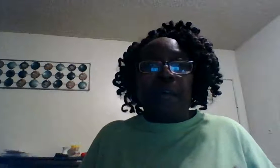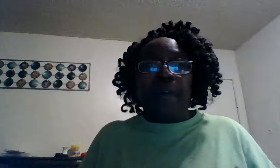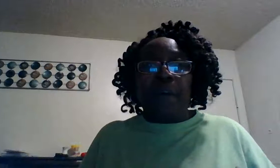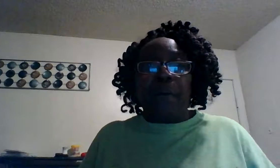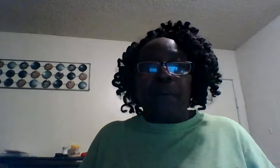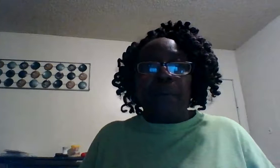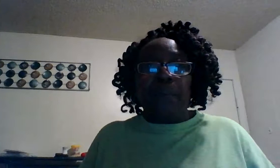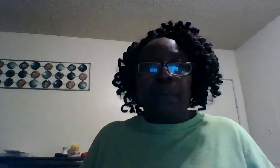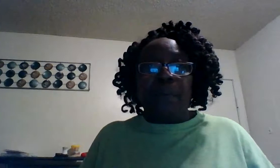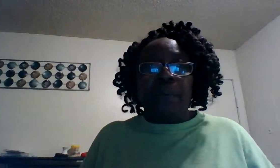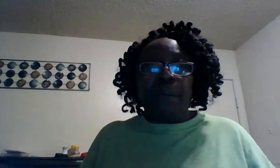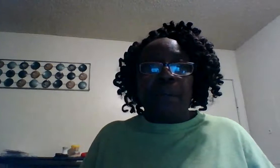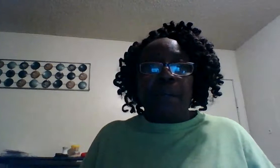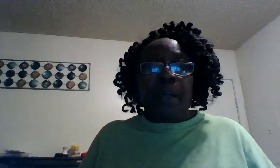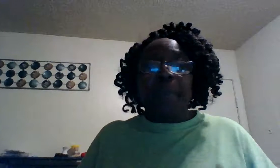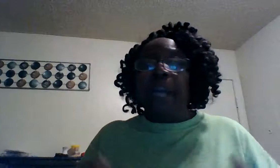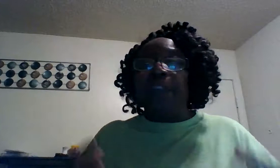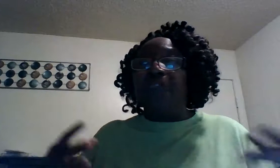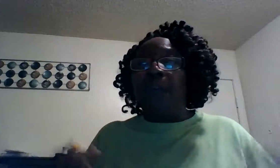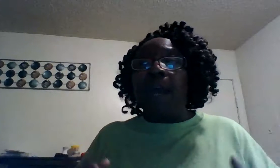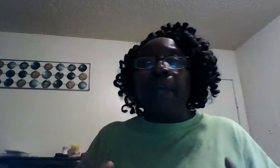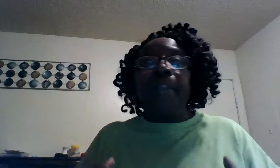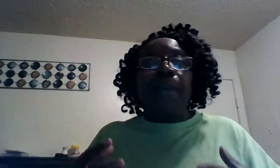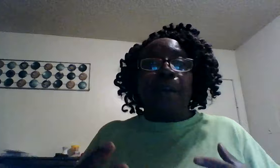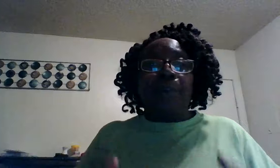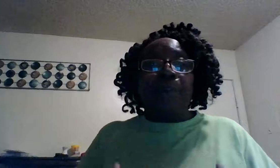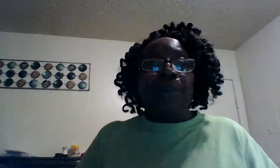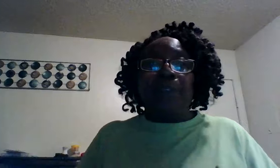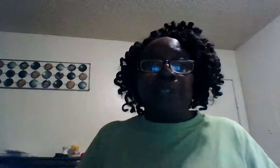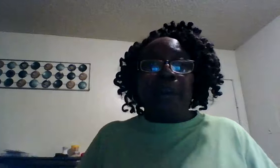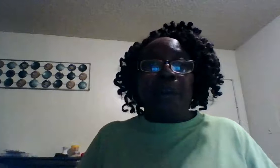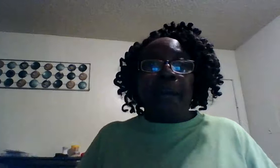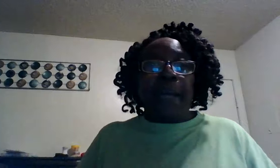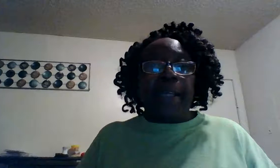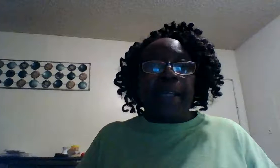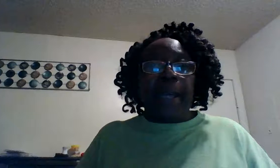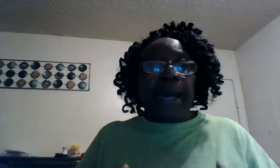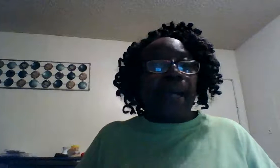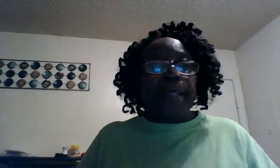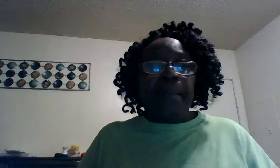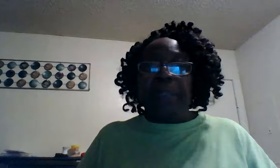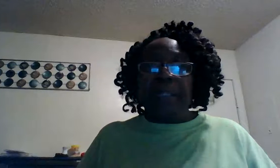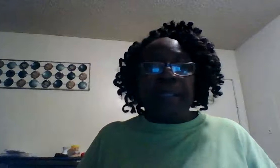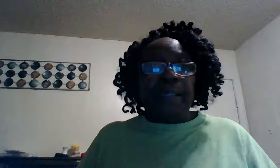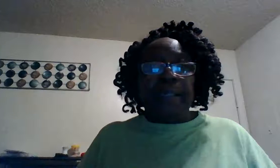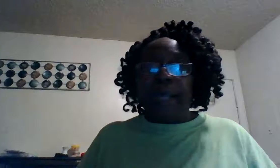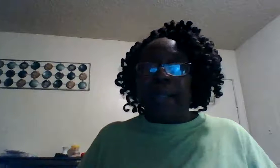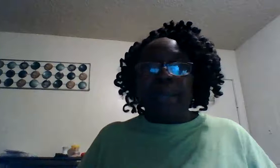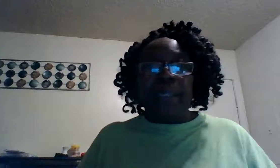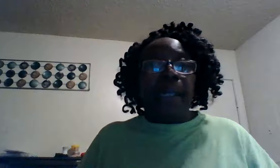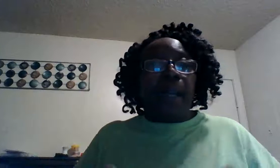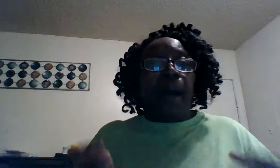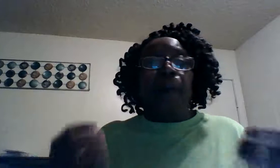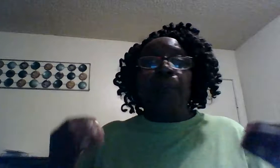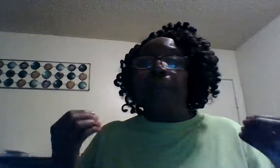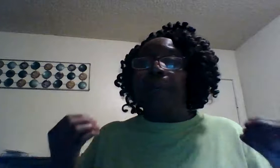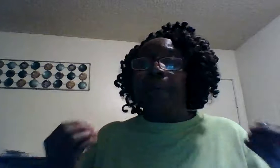our arms I'm not trying to prove to nobody I can be this I can be that only what